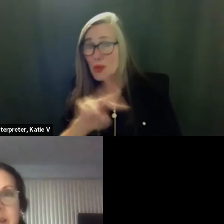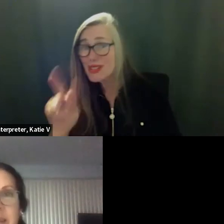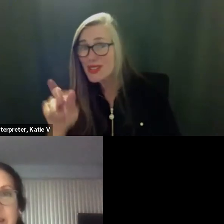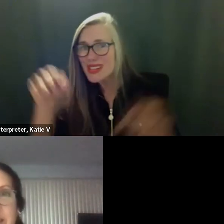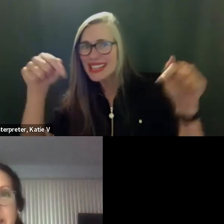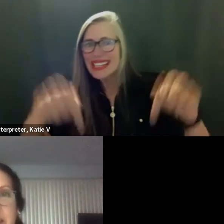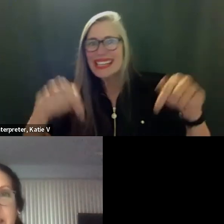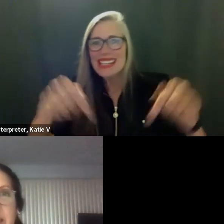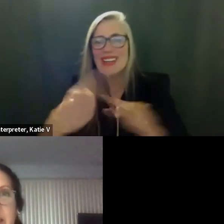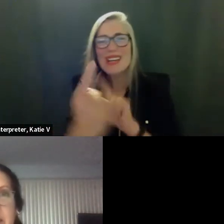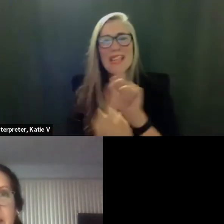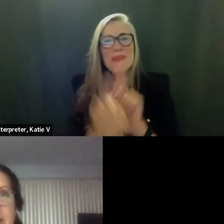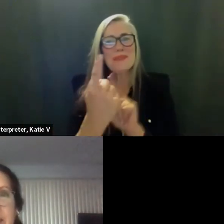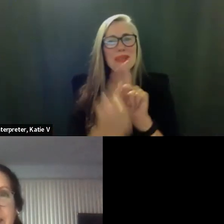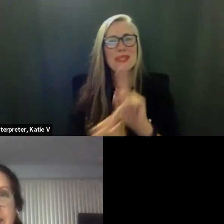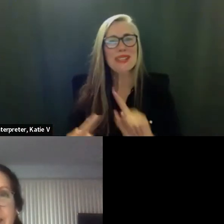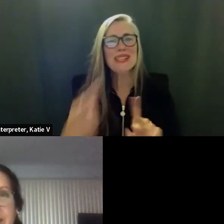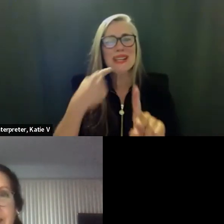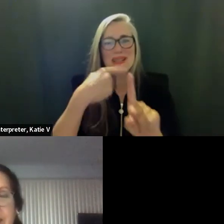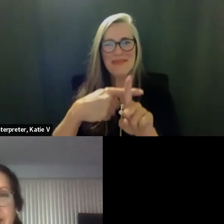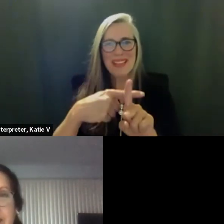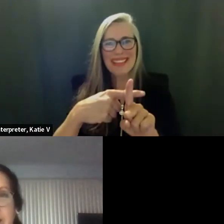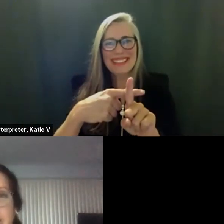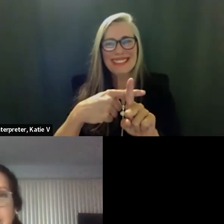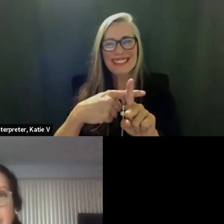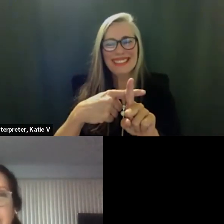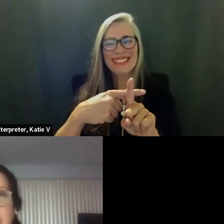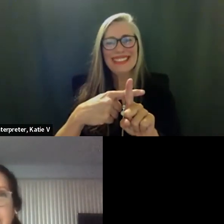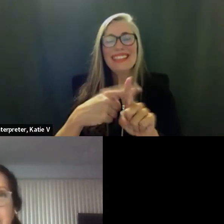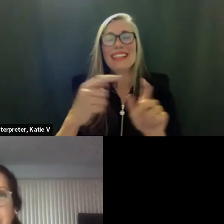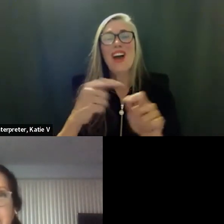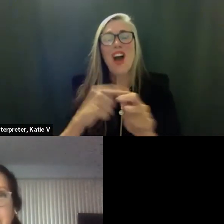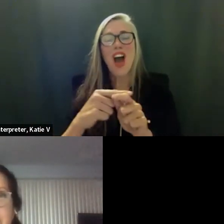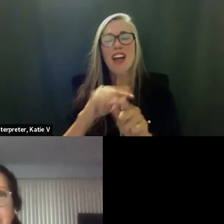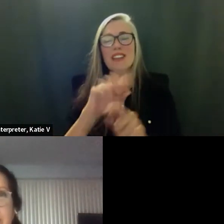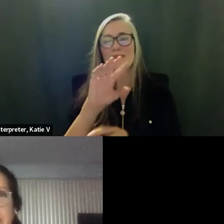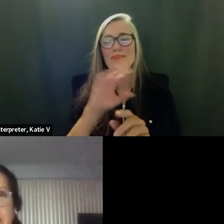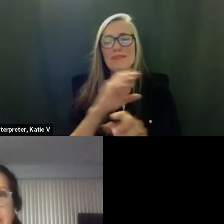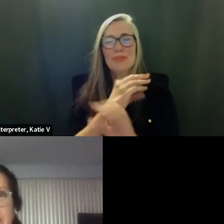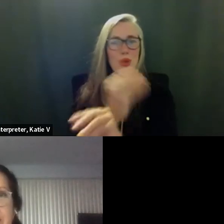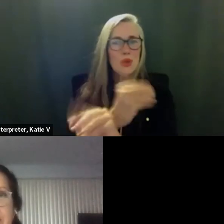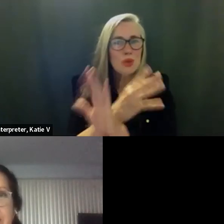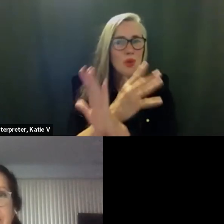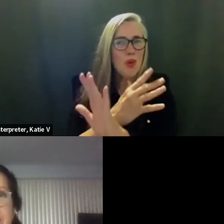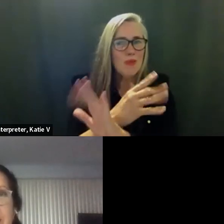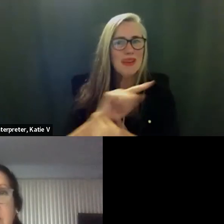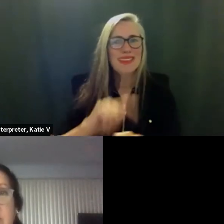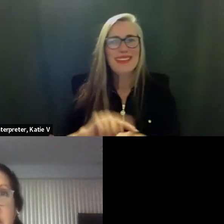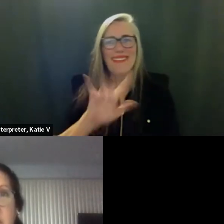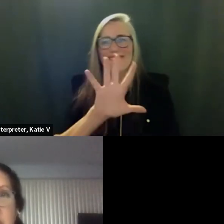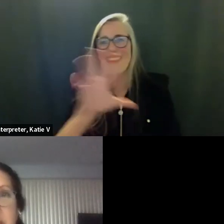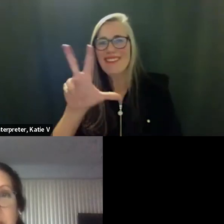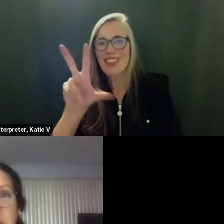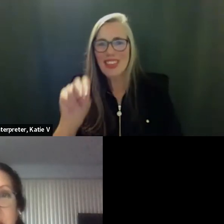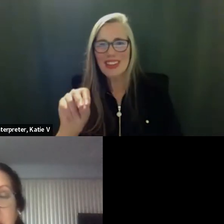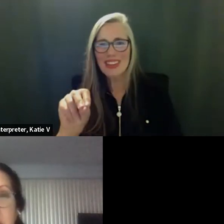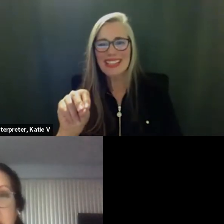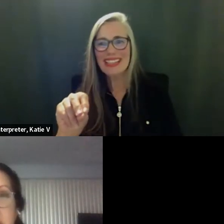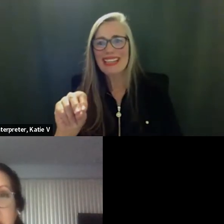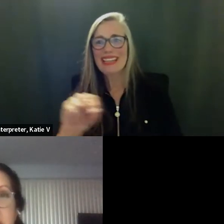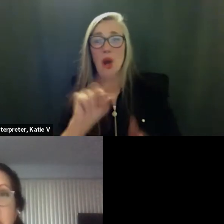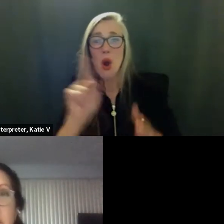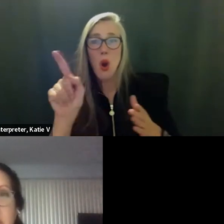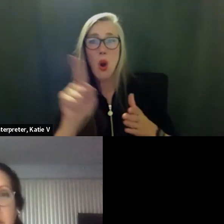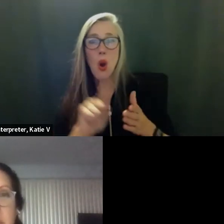in person also be able to um participate virtually 5 30. thank you so much for everyone excuse me